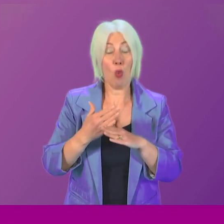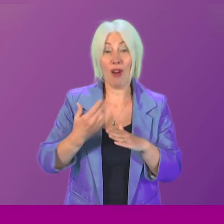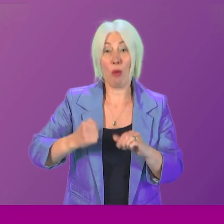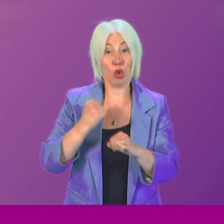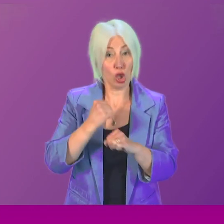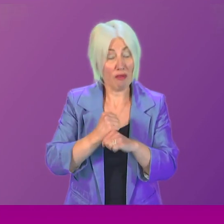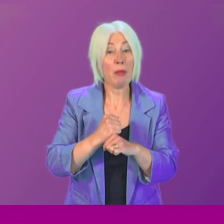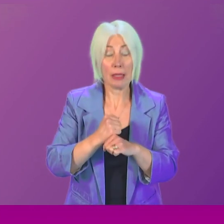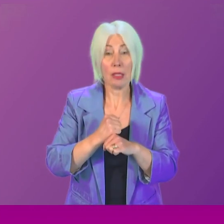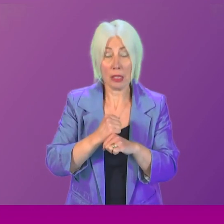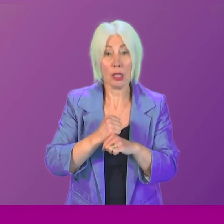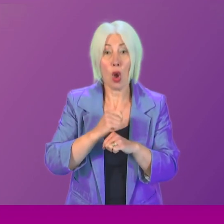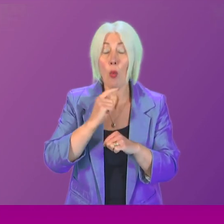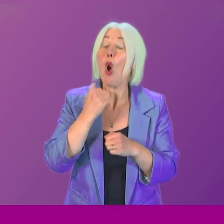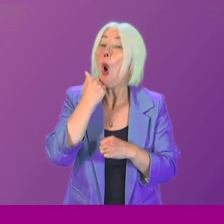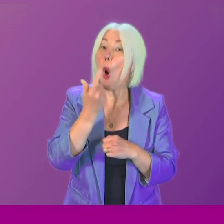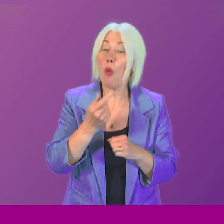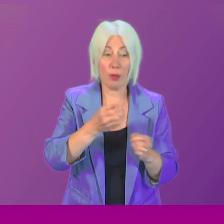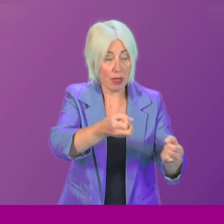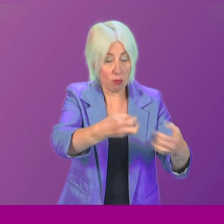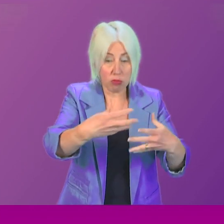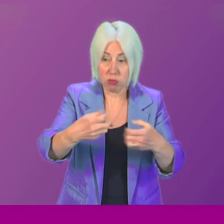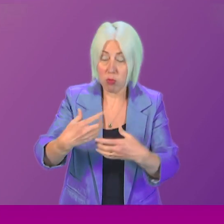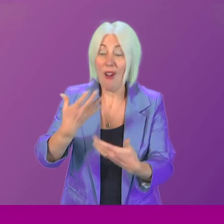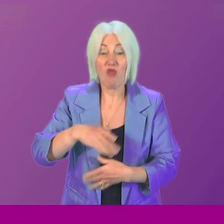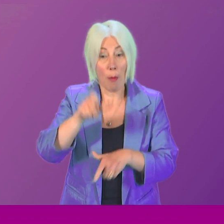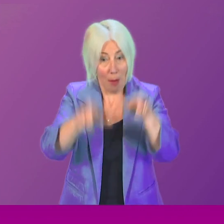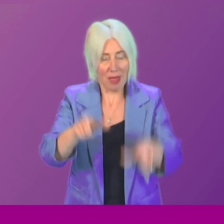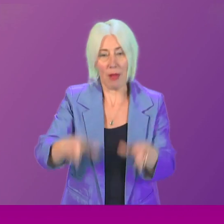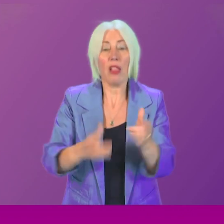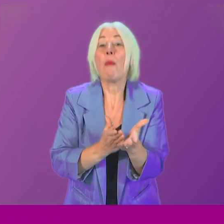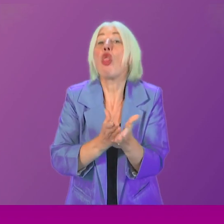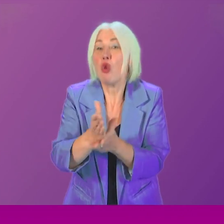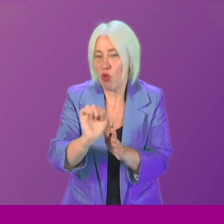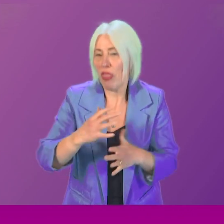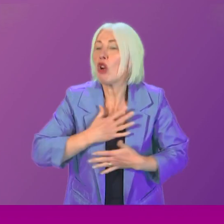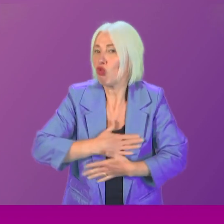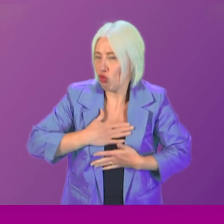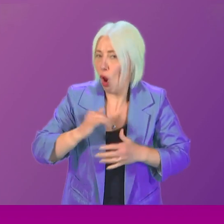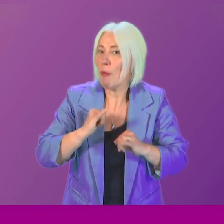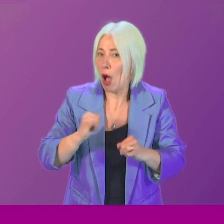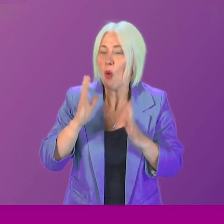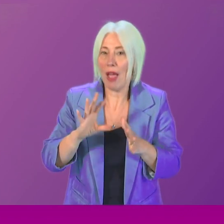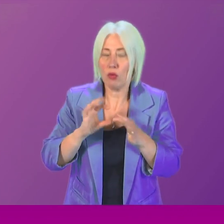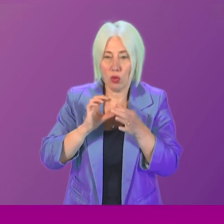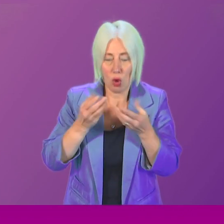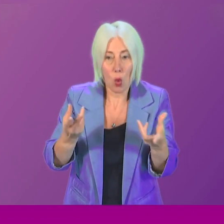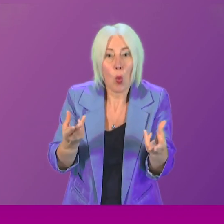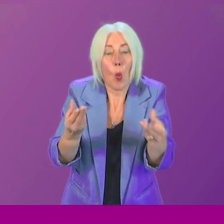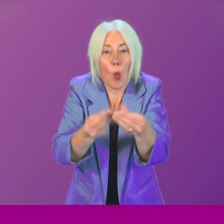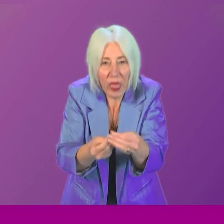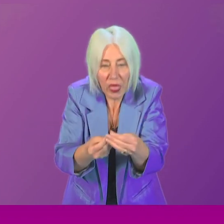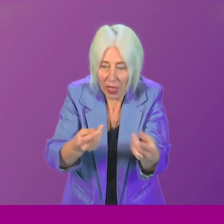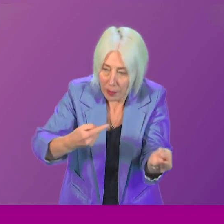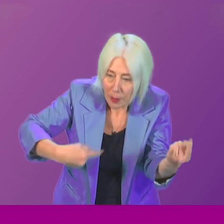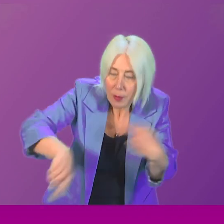will always be trauma-informed and that we will work to ensure and do this together with those in the